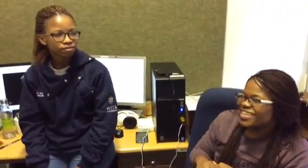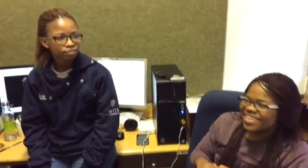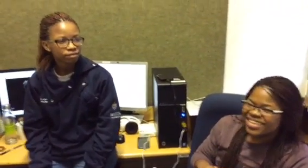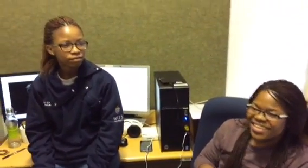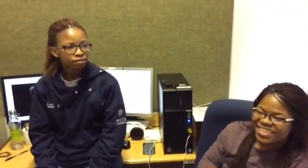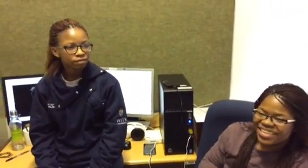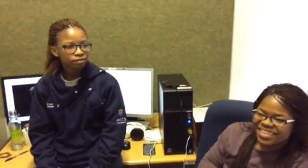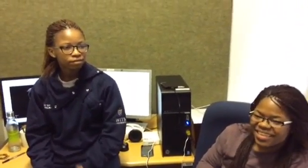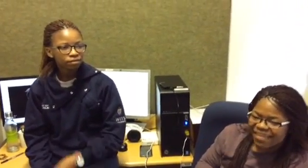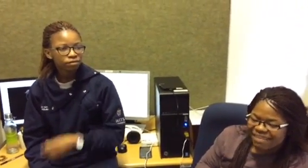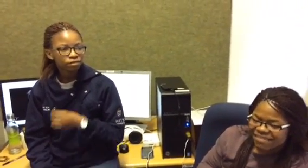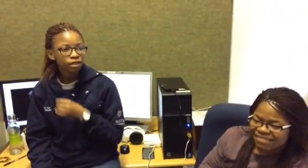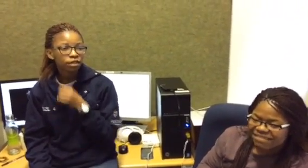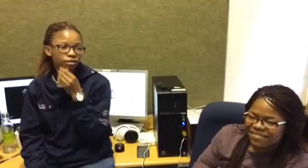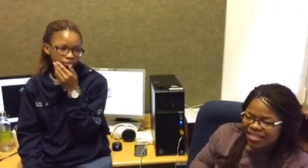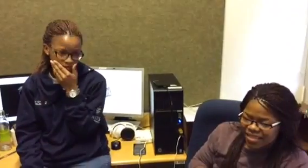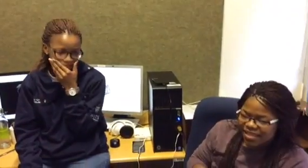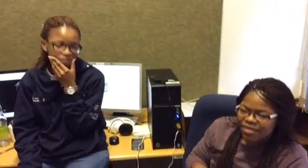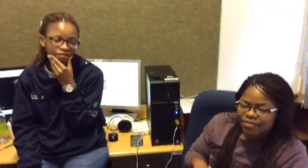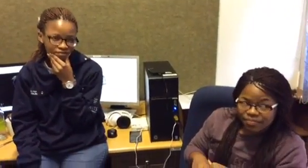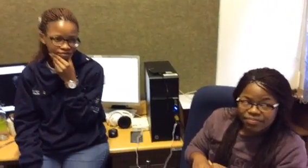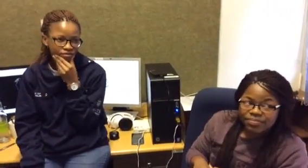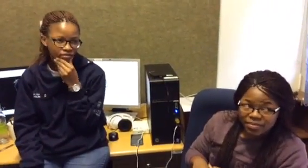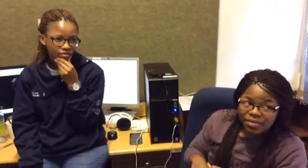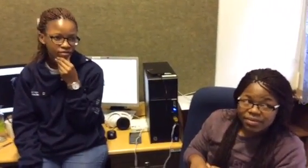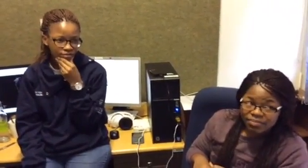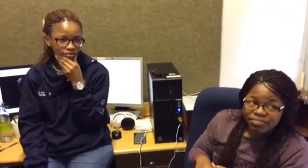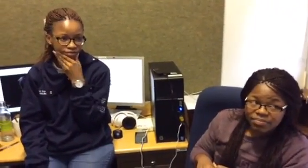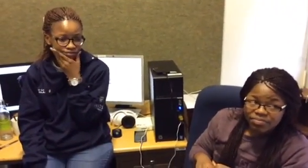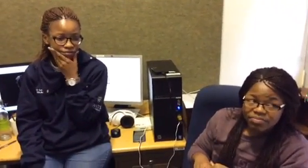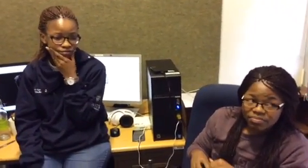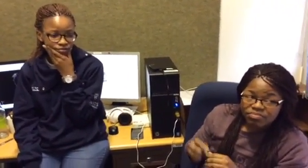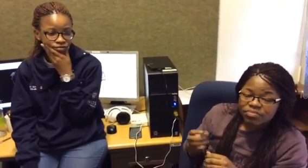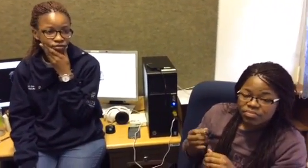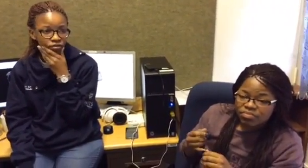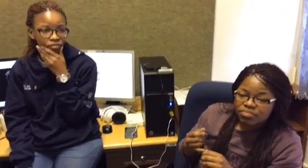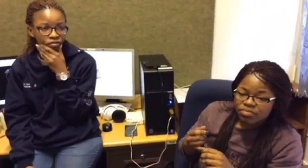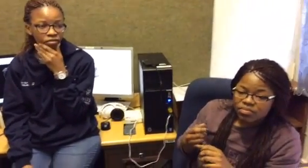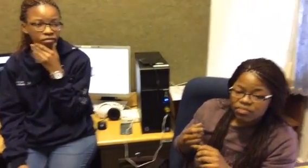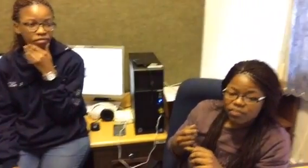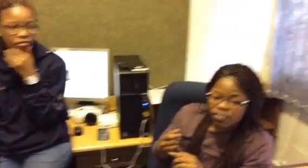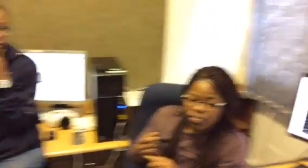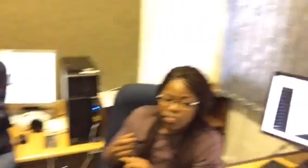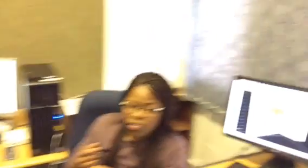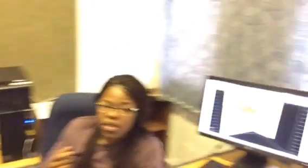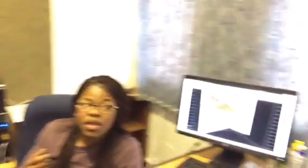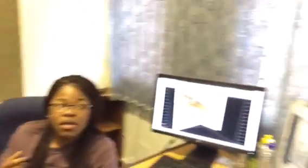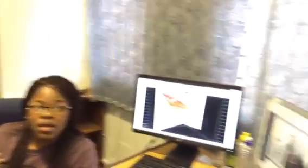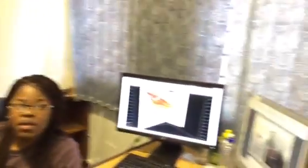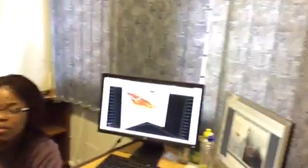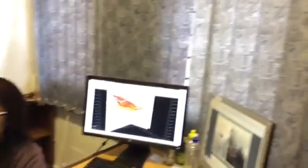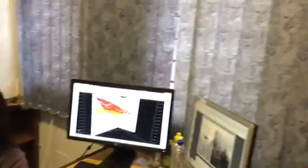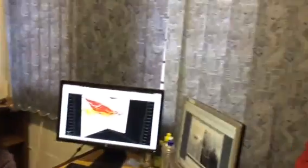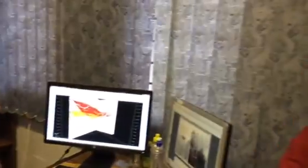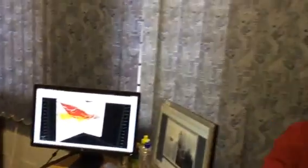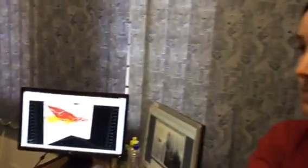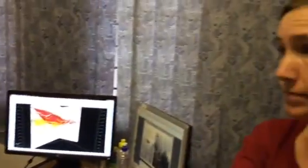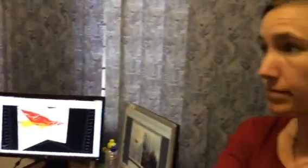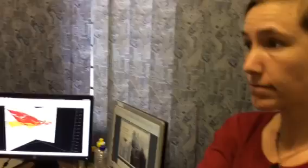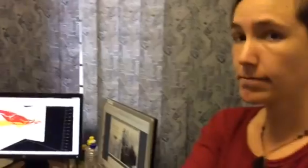general is well largely male dominated at varsity it's mainly it's possibly 50-50 at varsity it's actually in a